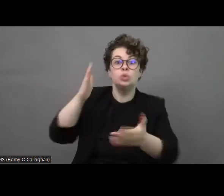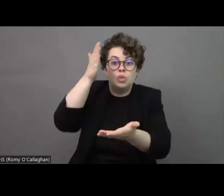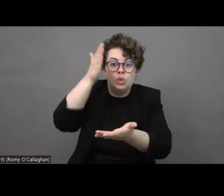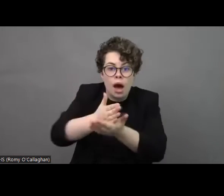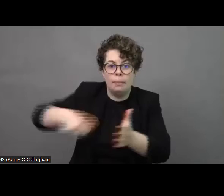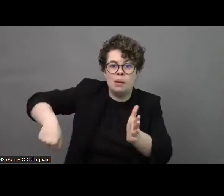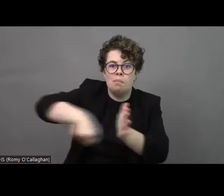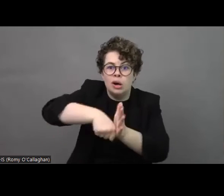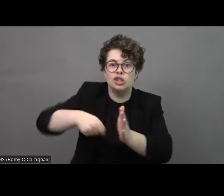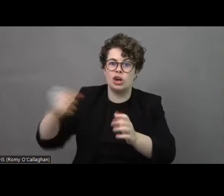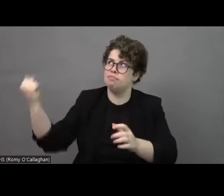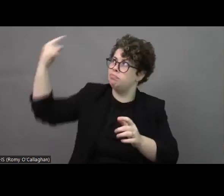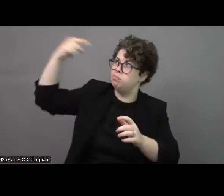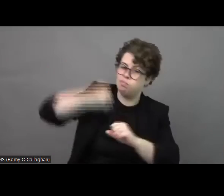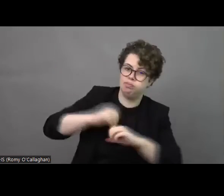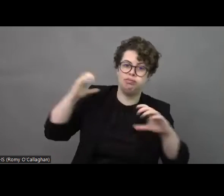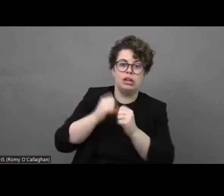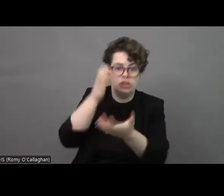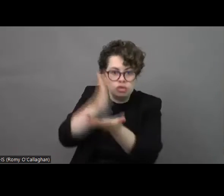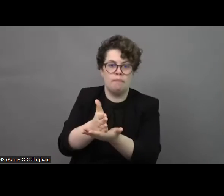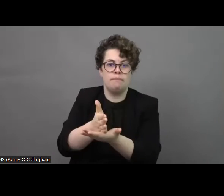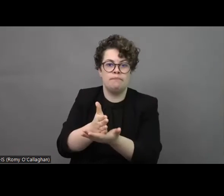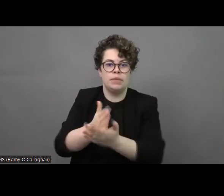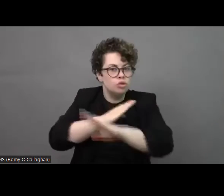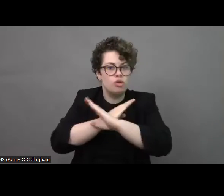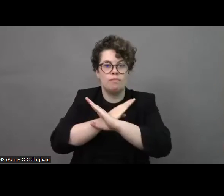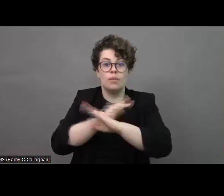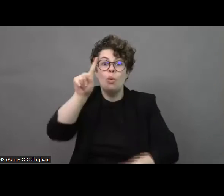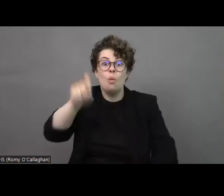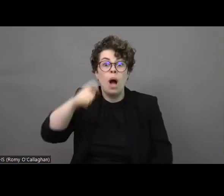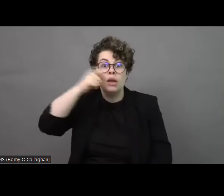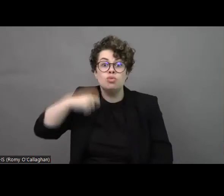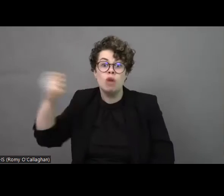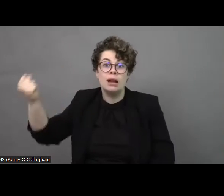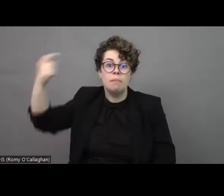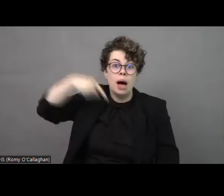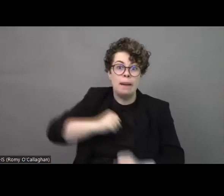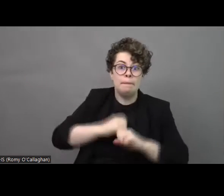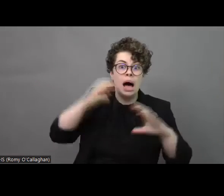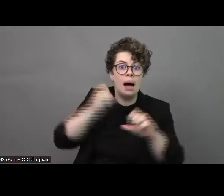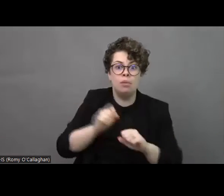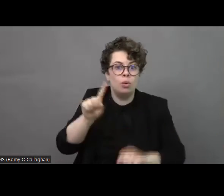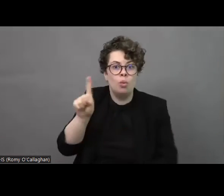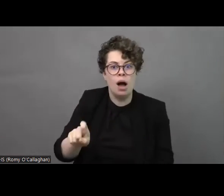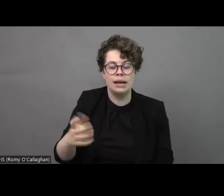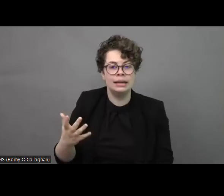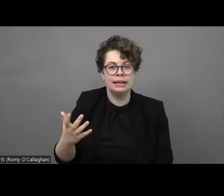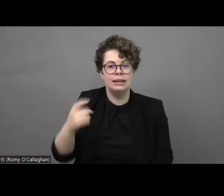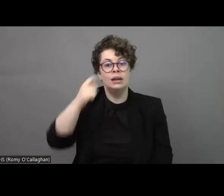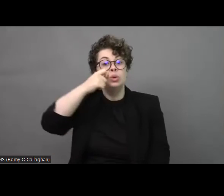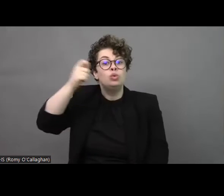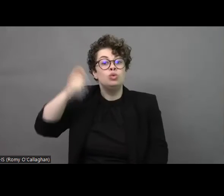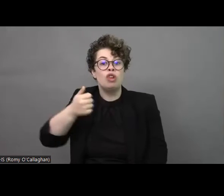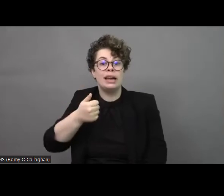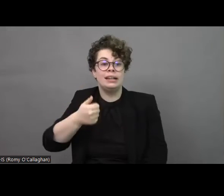sky. Why are Ukrainian killed, being killed from the sky? The president of Ukraine, the prime minister of Ukraine, are addressing